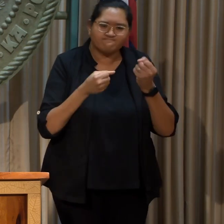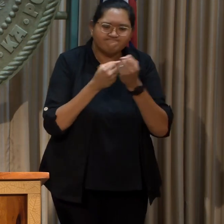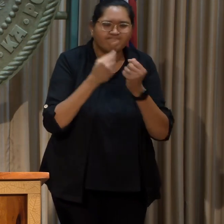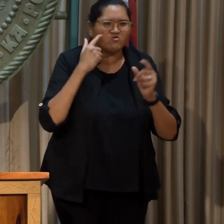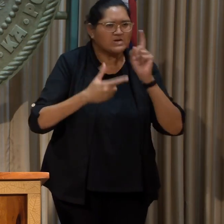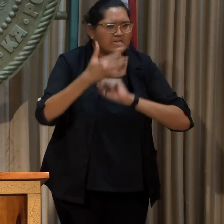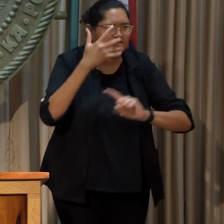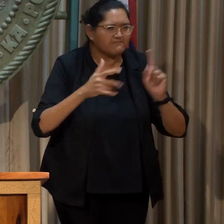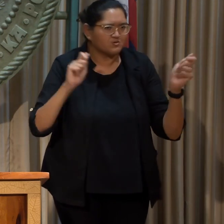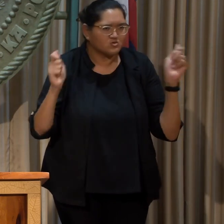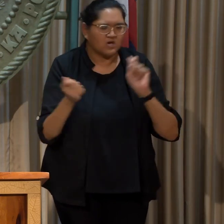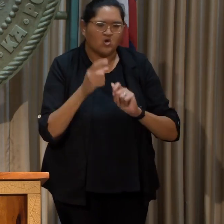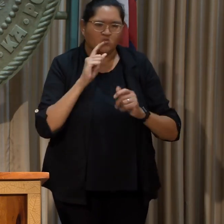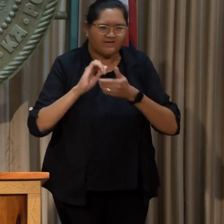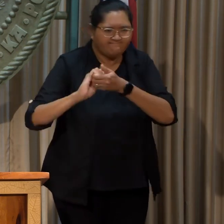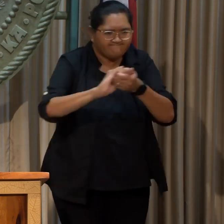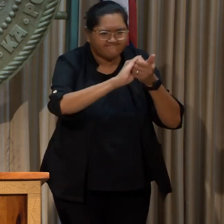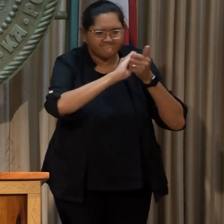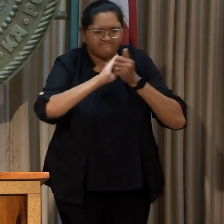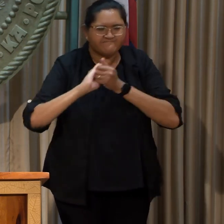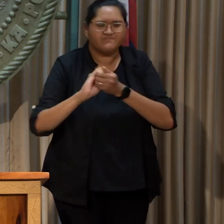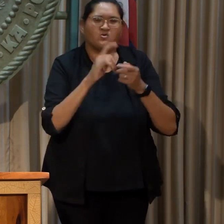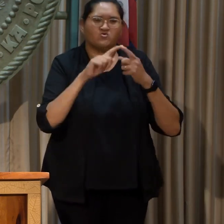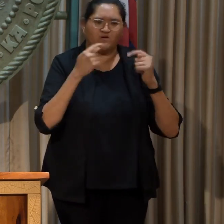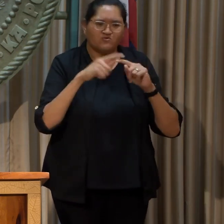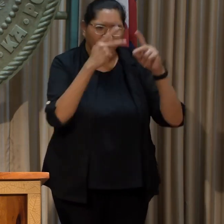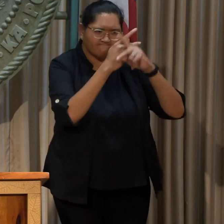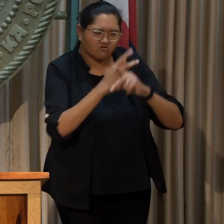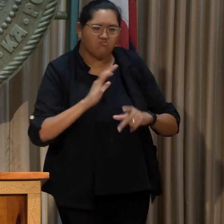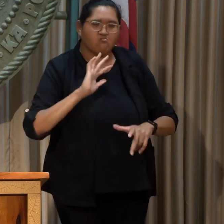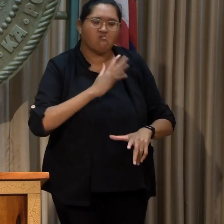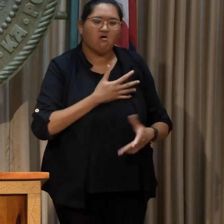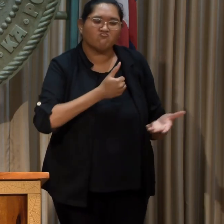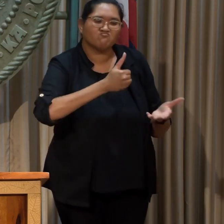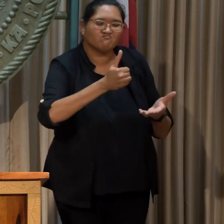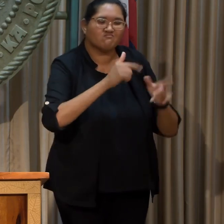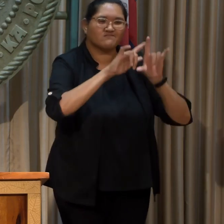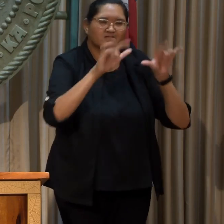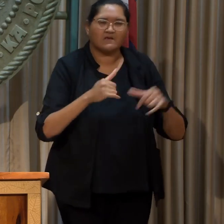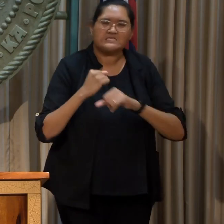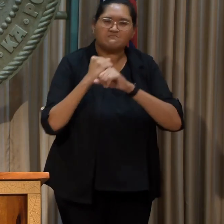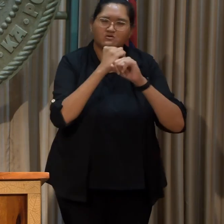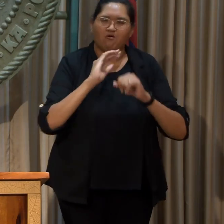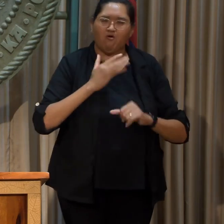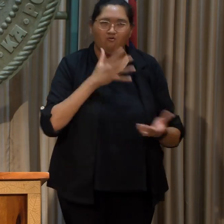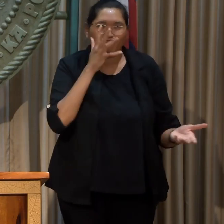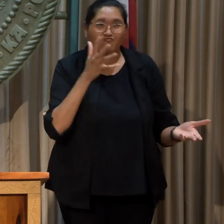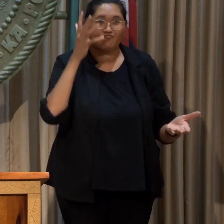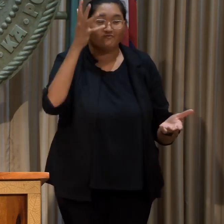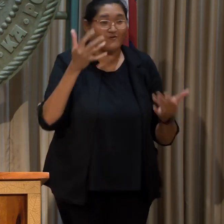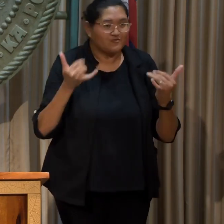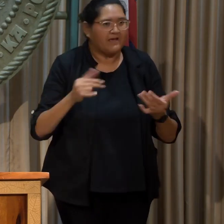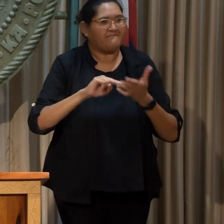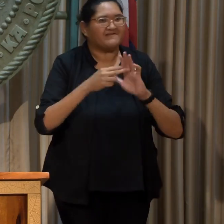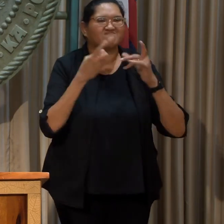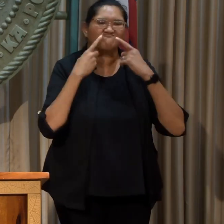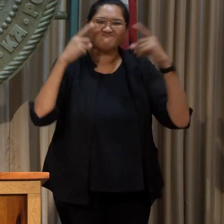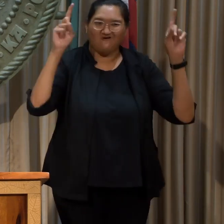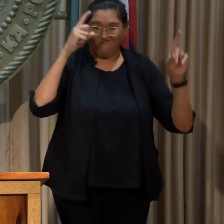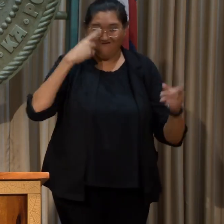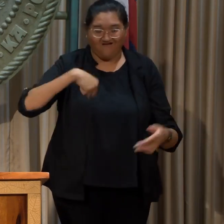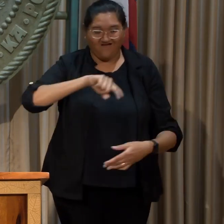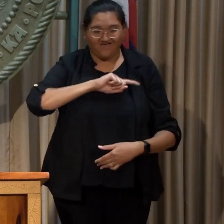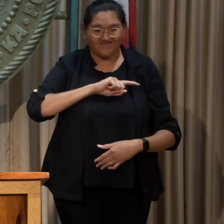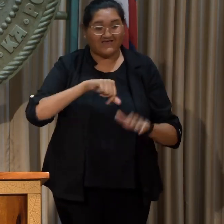are working together to decarbonize our transportation system and save our future. Today is a victory for us,